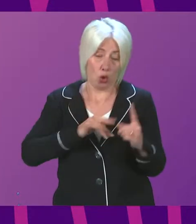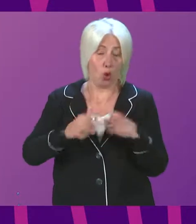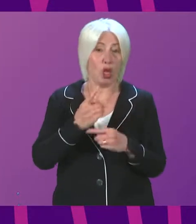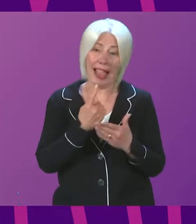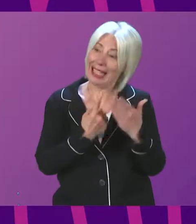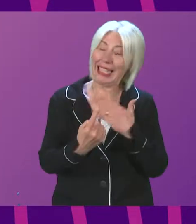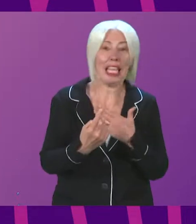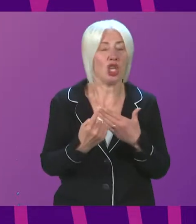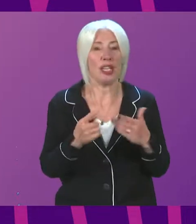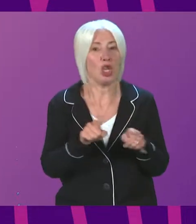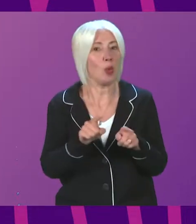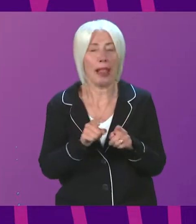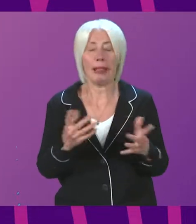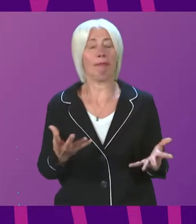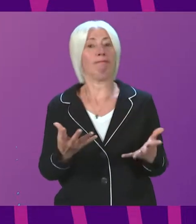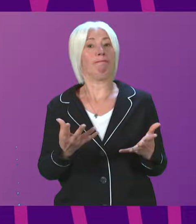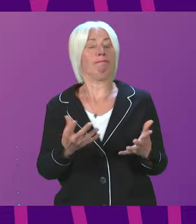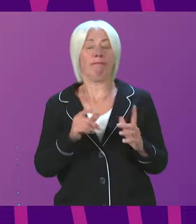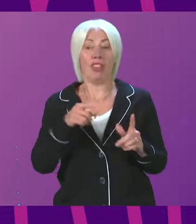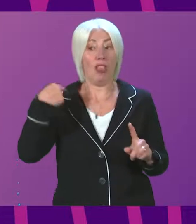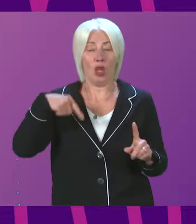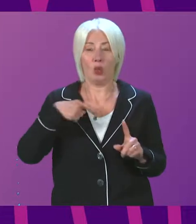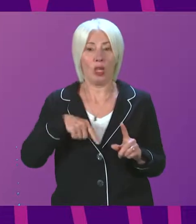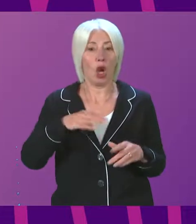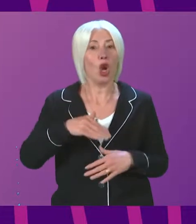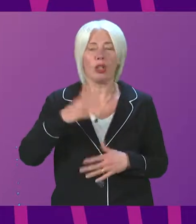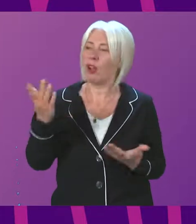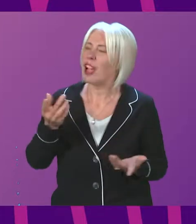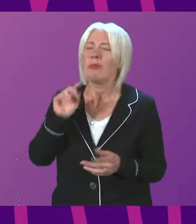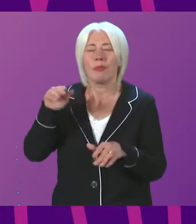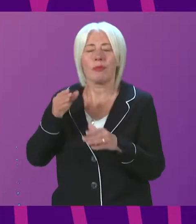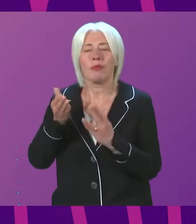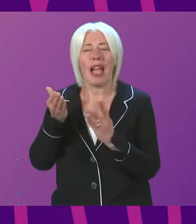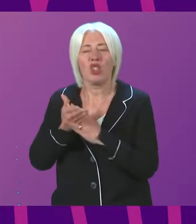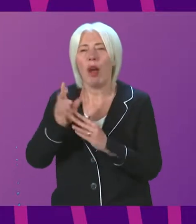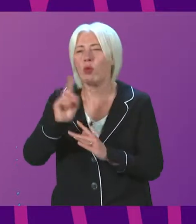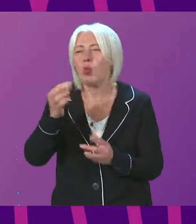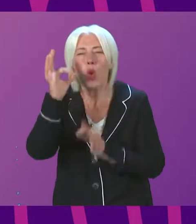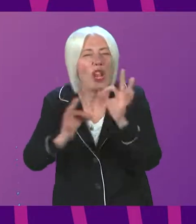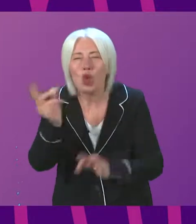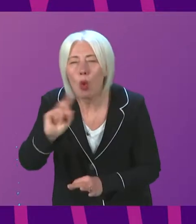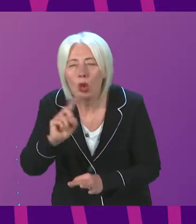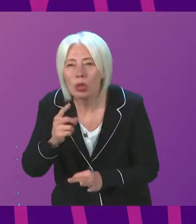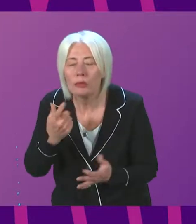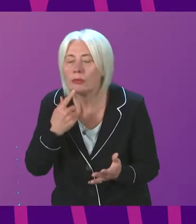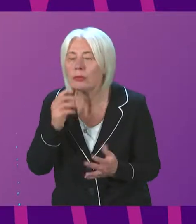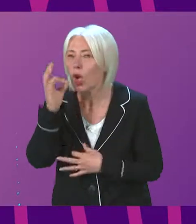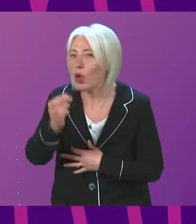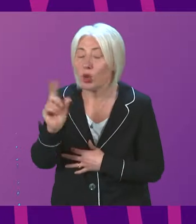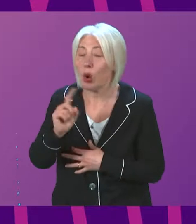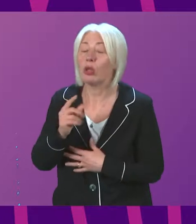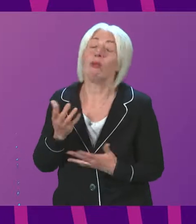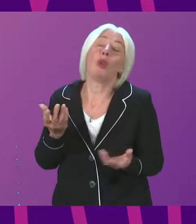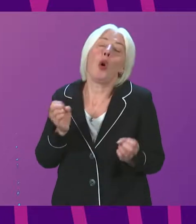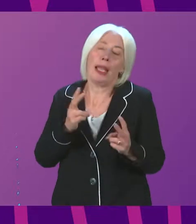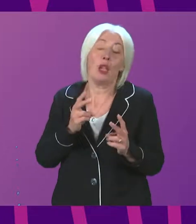who visit other parts of Ayrshire. This in a week when North Ayrshire Council's new SNP... Can question, please, Mr Gibson? Sorry. OK, then, I will go straight